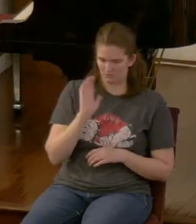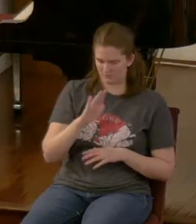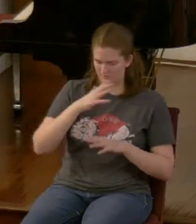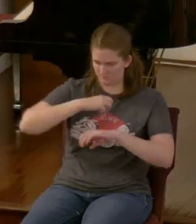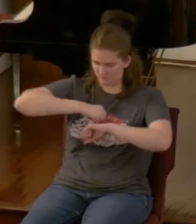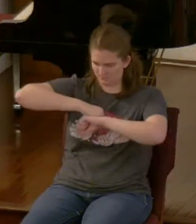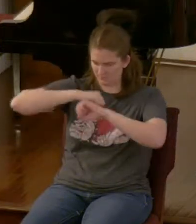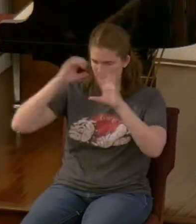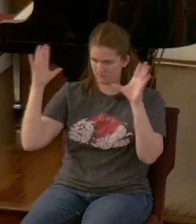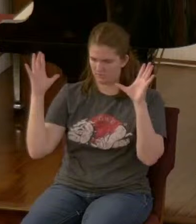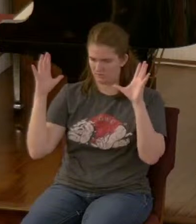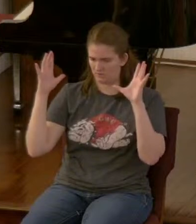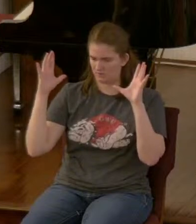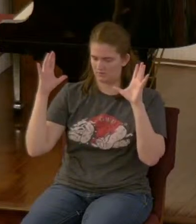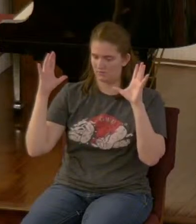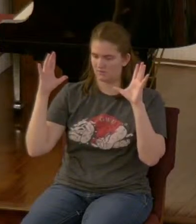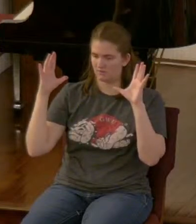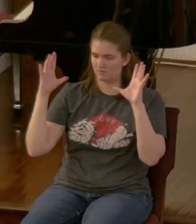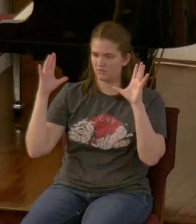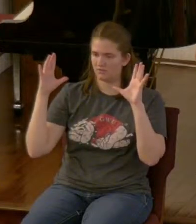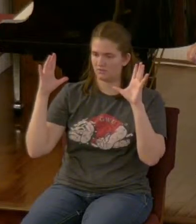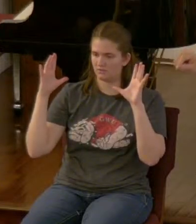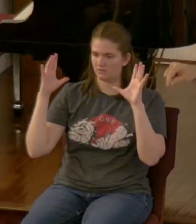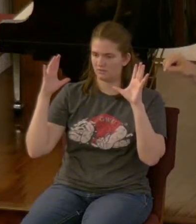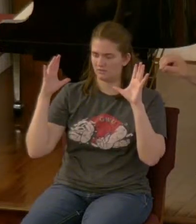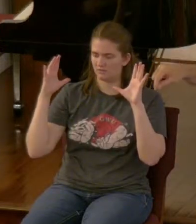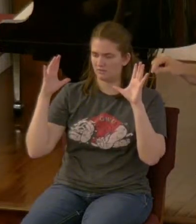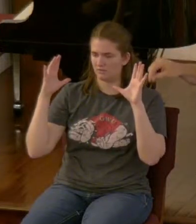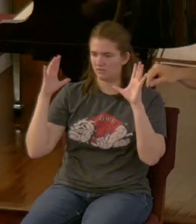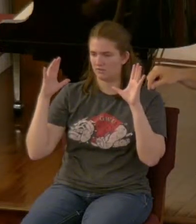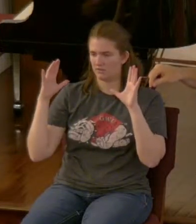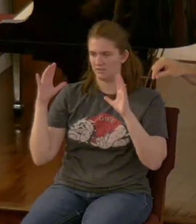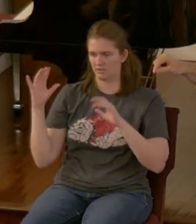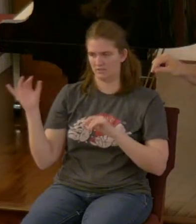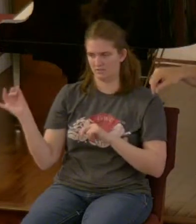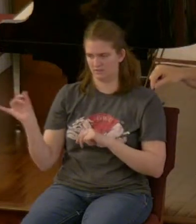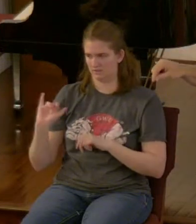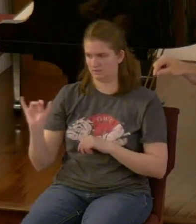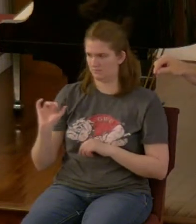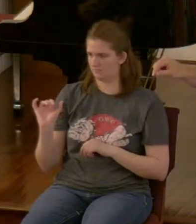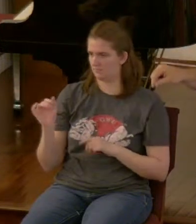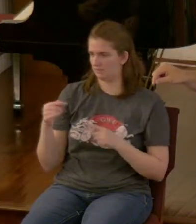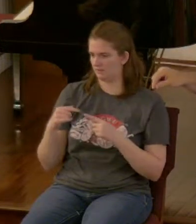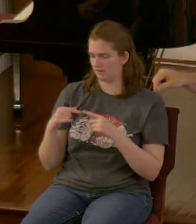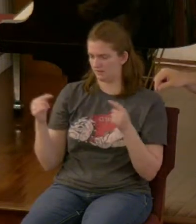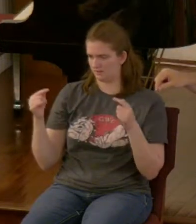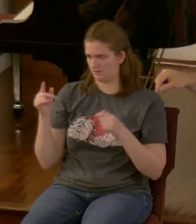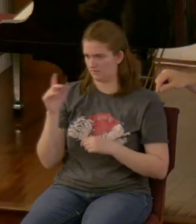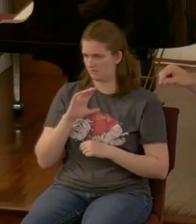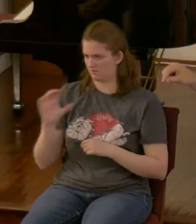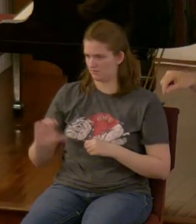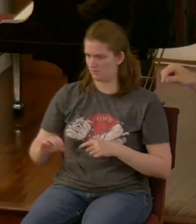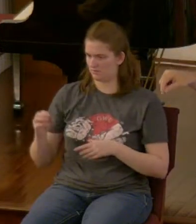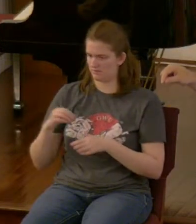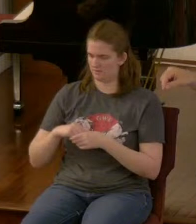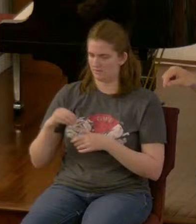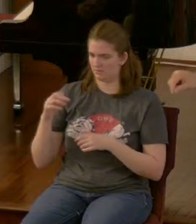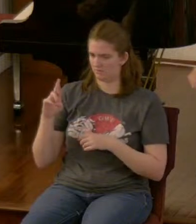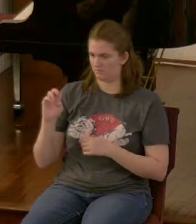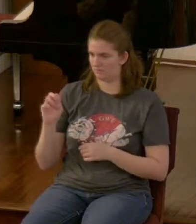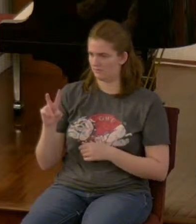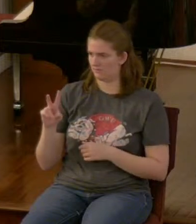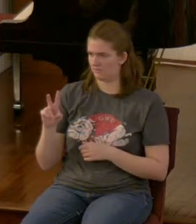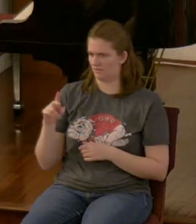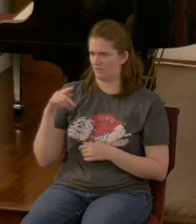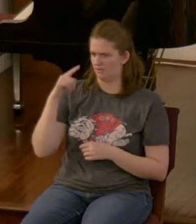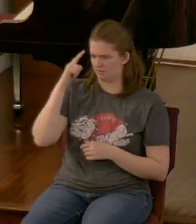is hearing that that is the same as the antichrist in revelation and I do agree I think they're